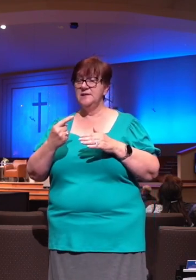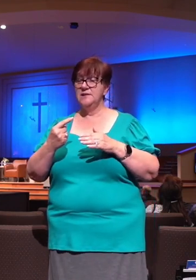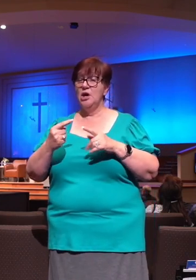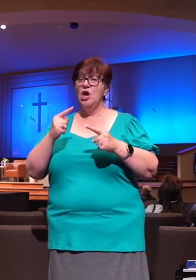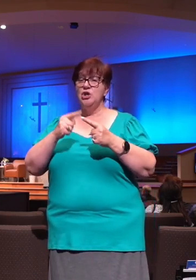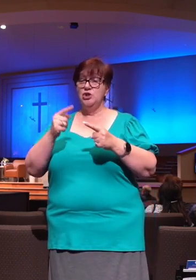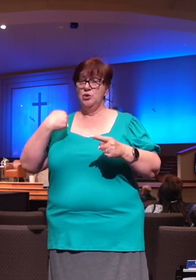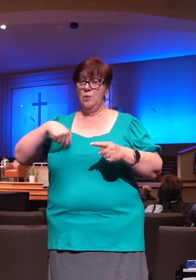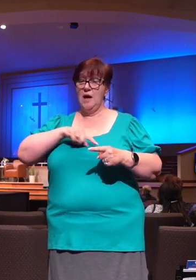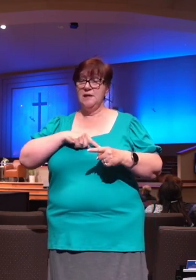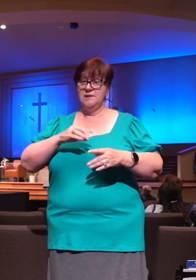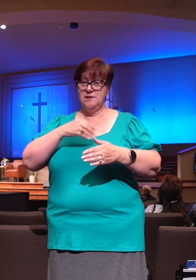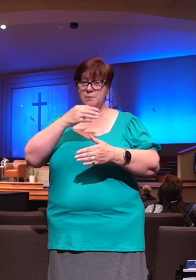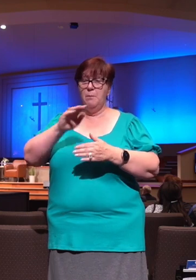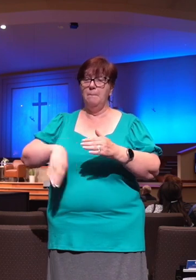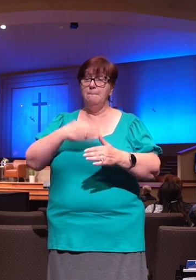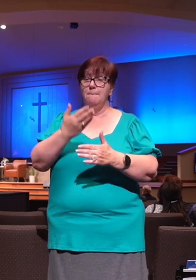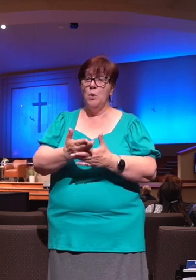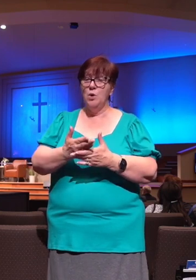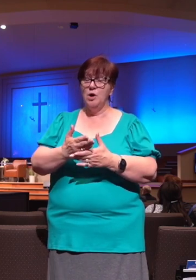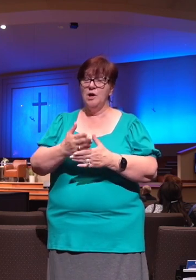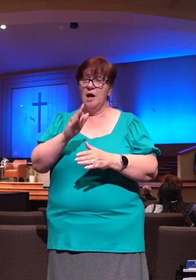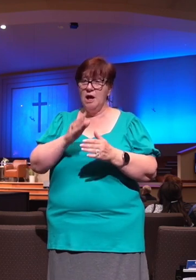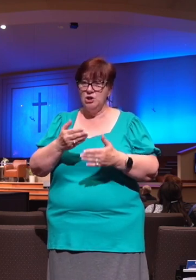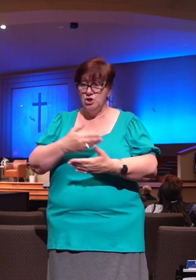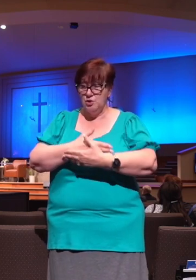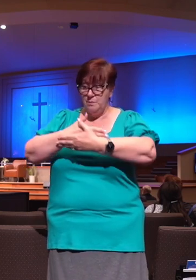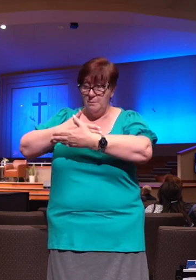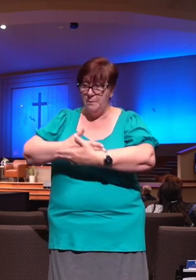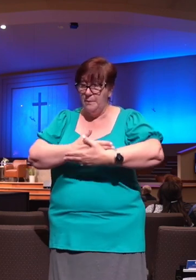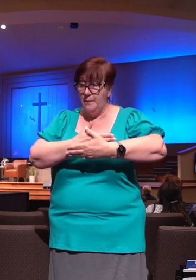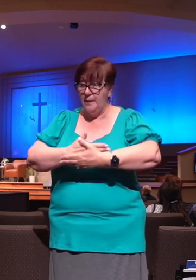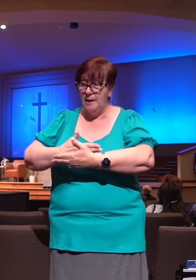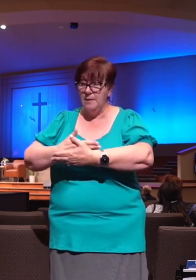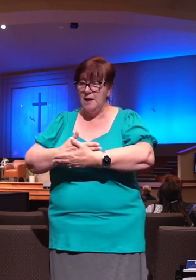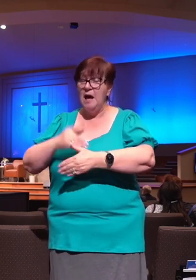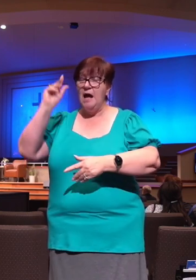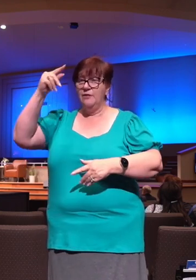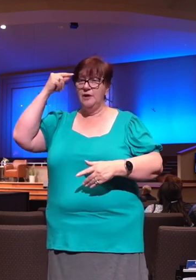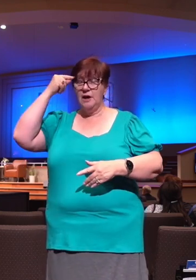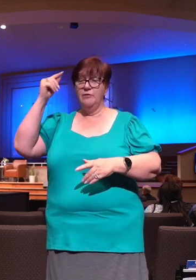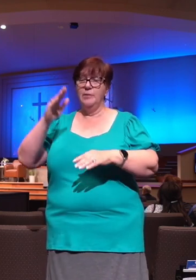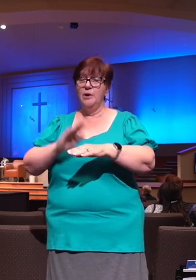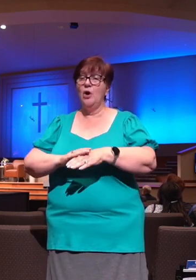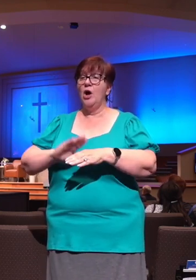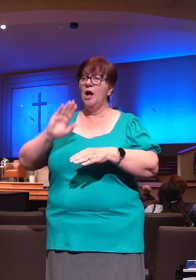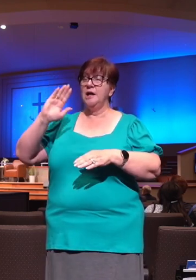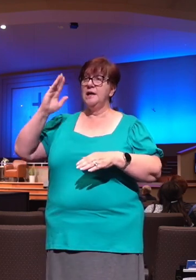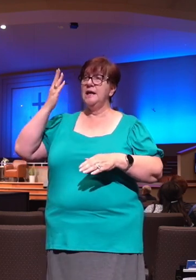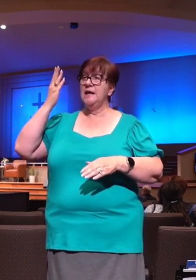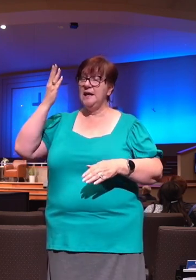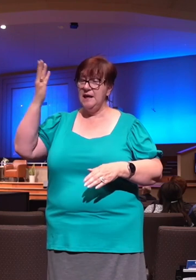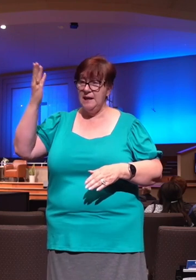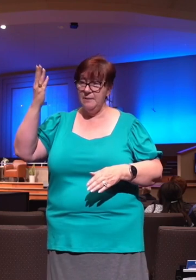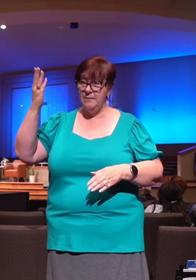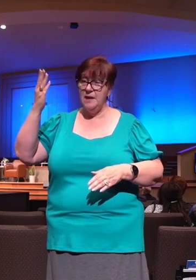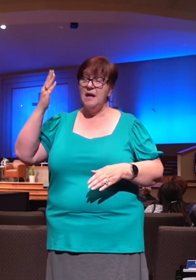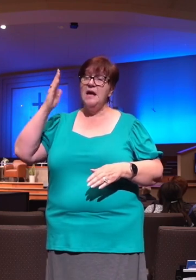is born, unto us a son is given, and the government shall be upon his shoulder, and his name shall be called Wonderful. What's the next part?